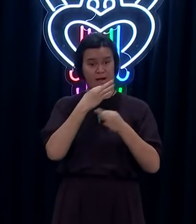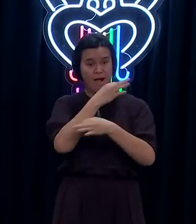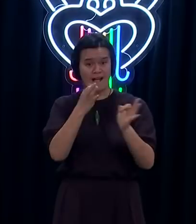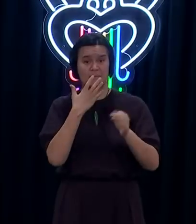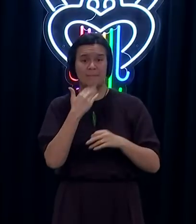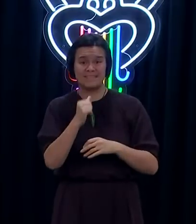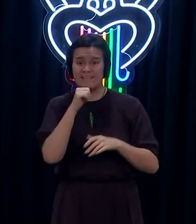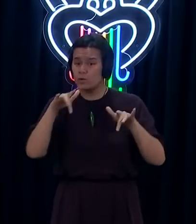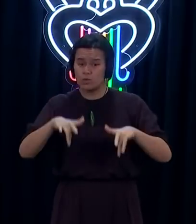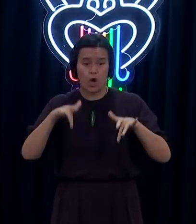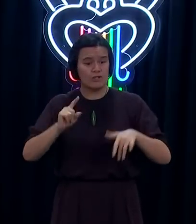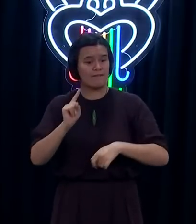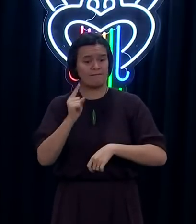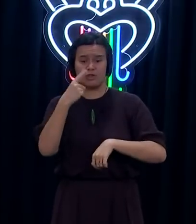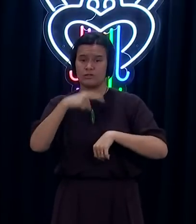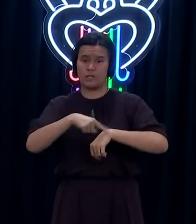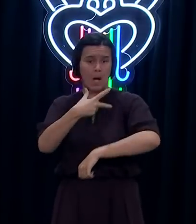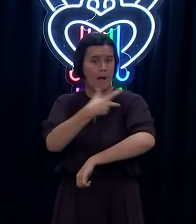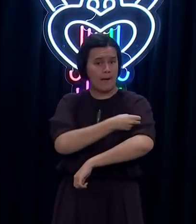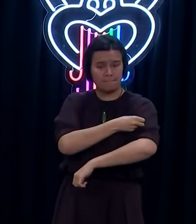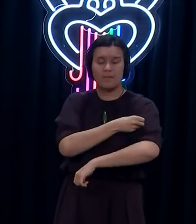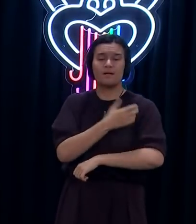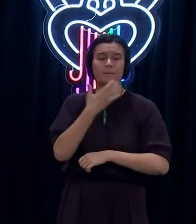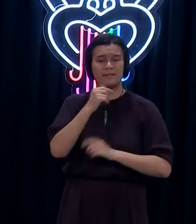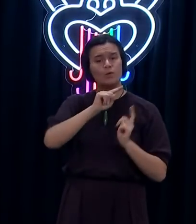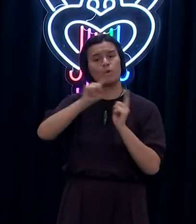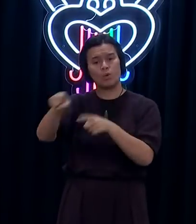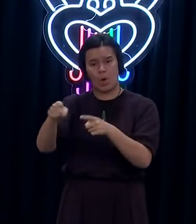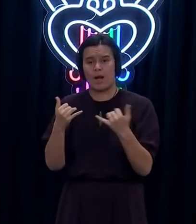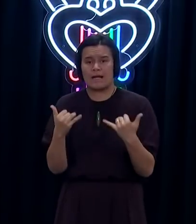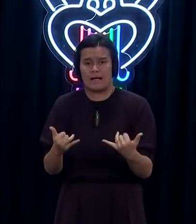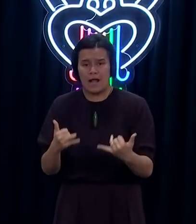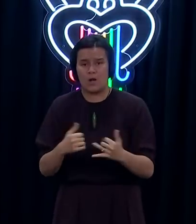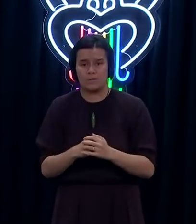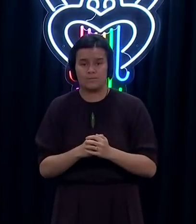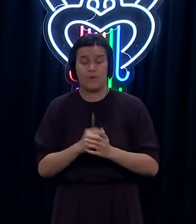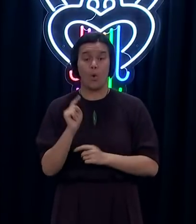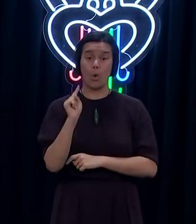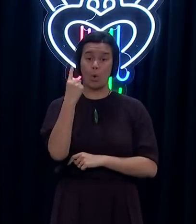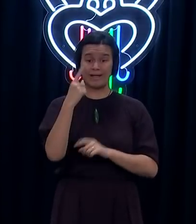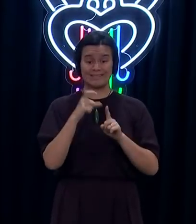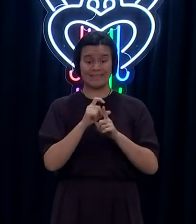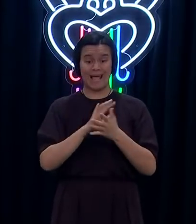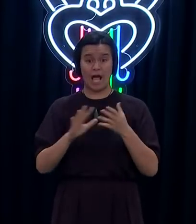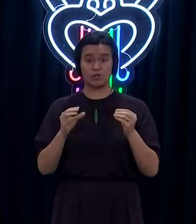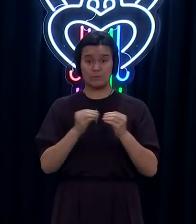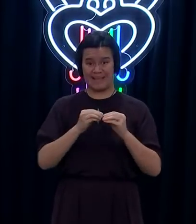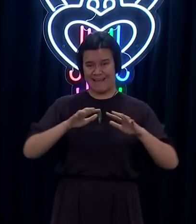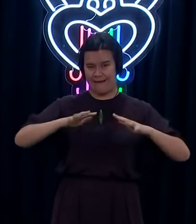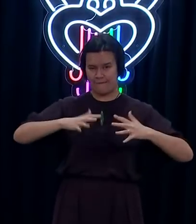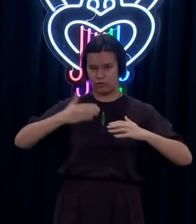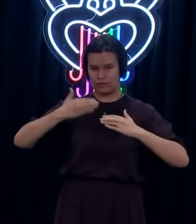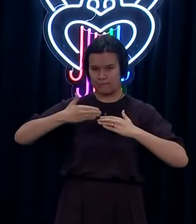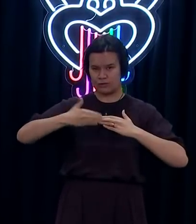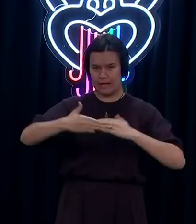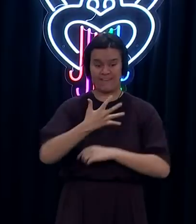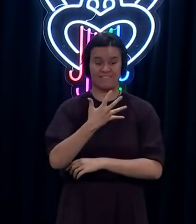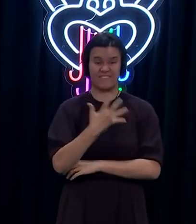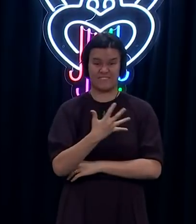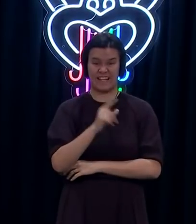first dose, even if that meant bringing a booking forward. Over the last week, Auckland DHBs administered on average 15